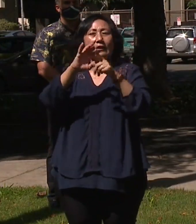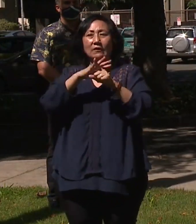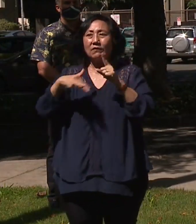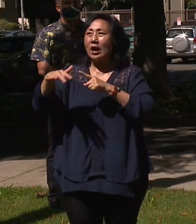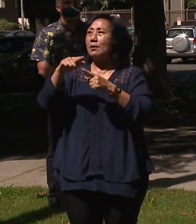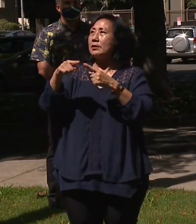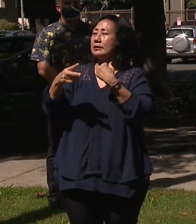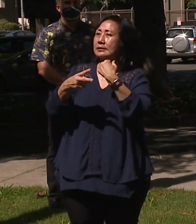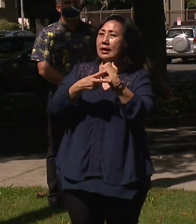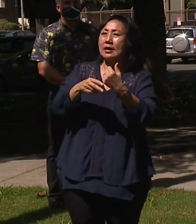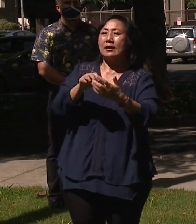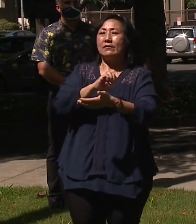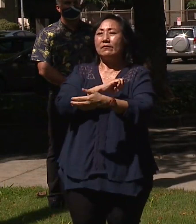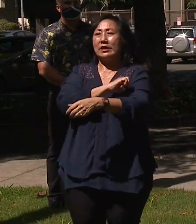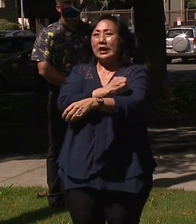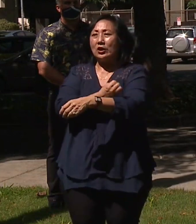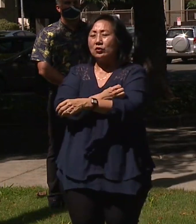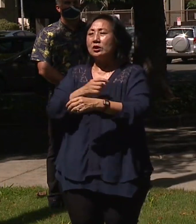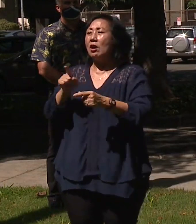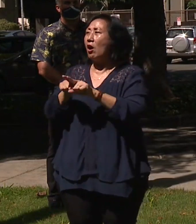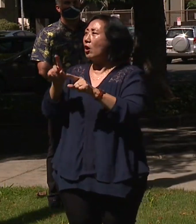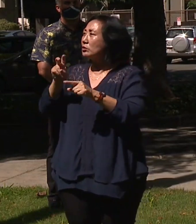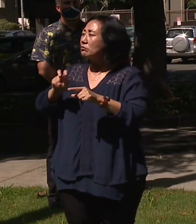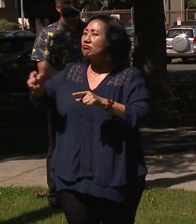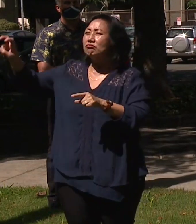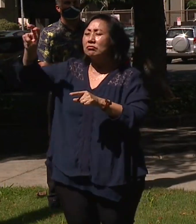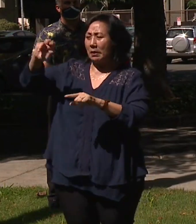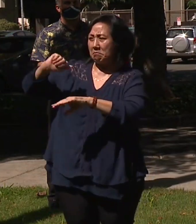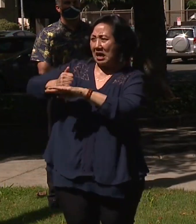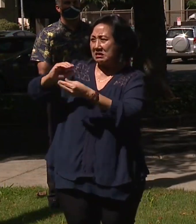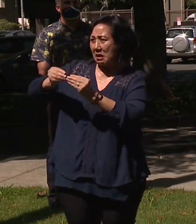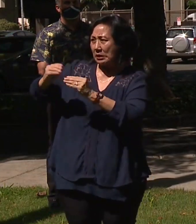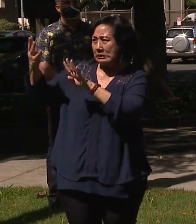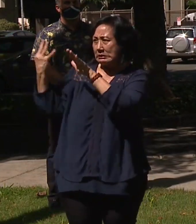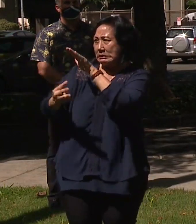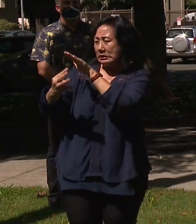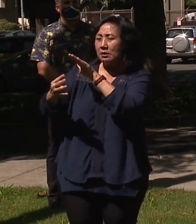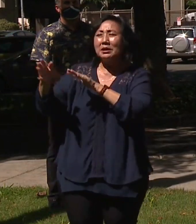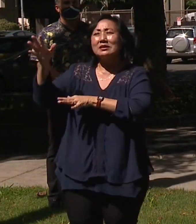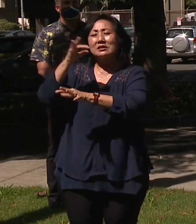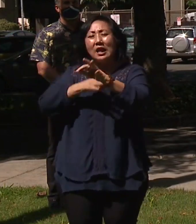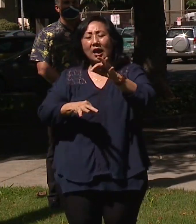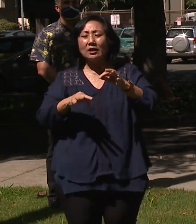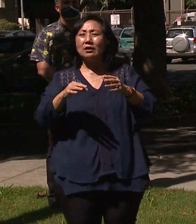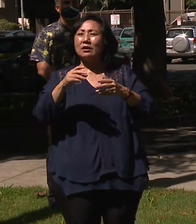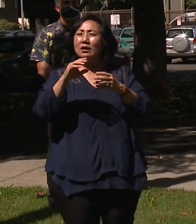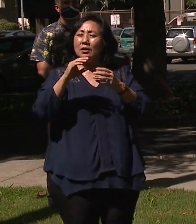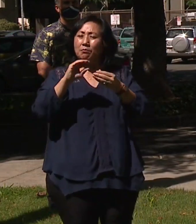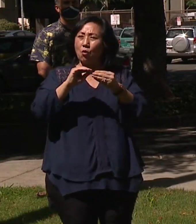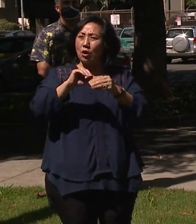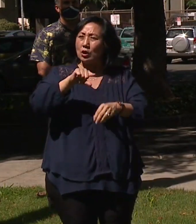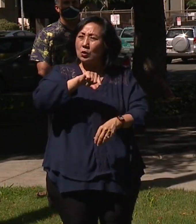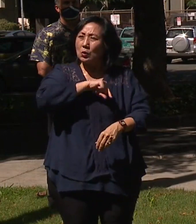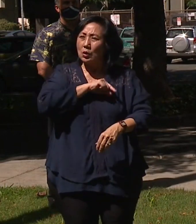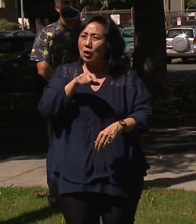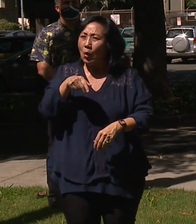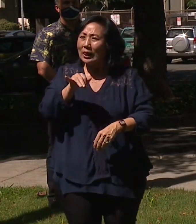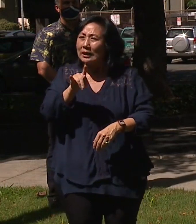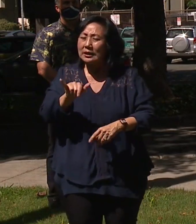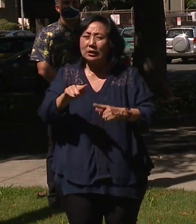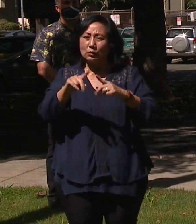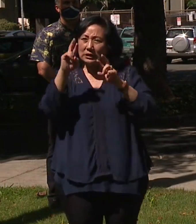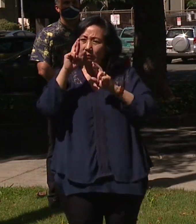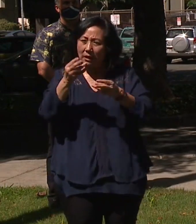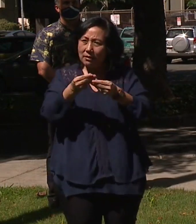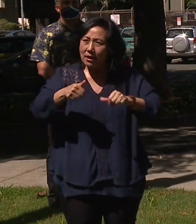restorative tourism, not based on numbers, but on quality and respect for the Aina and the culture, leaving more dollars here